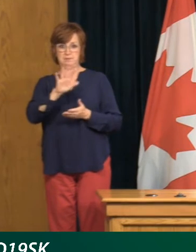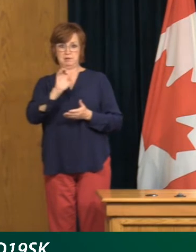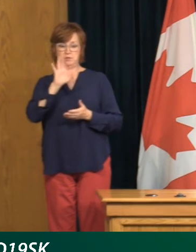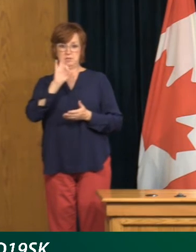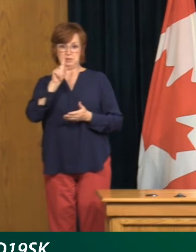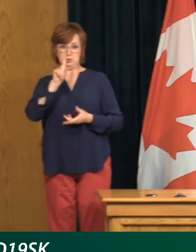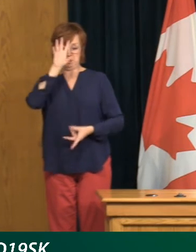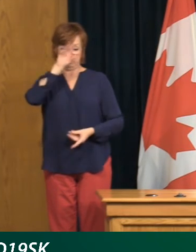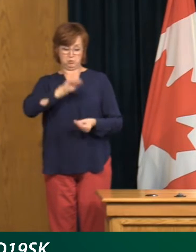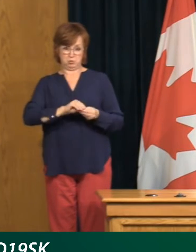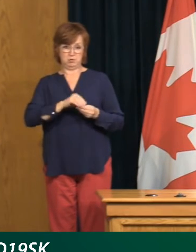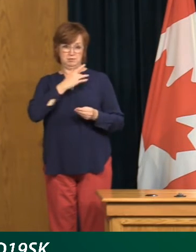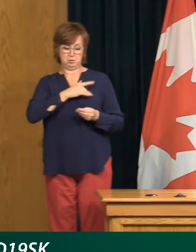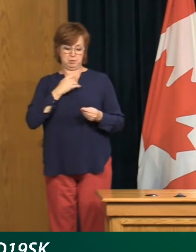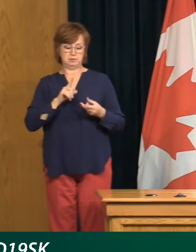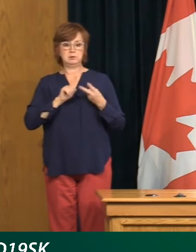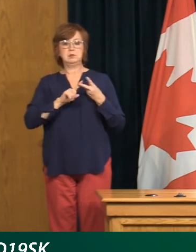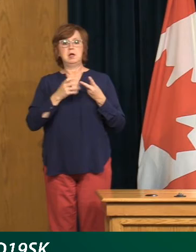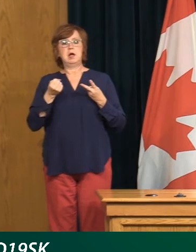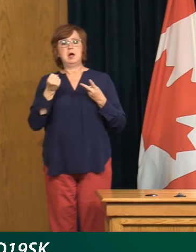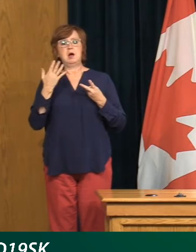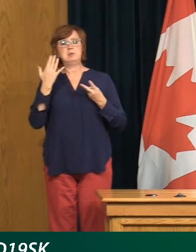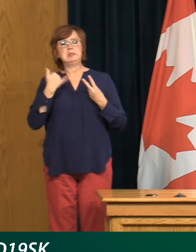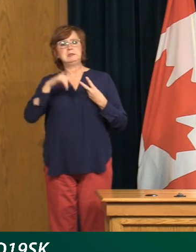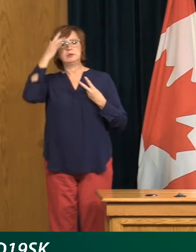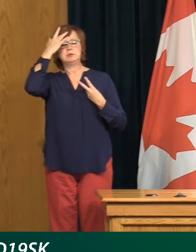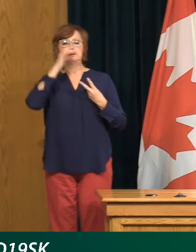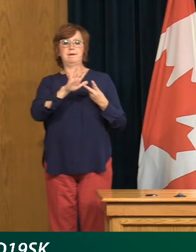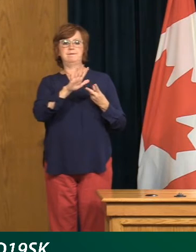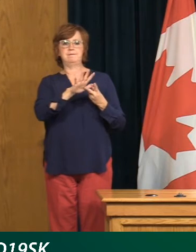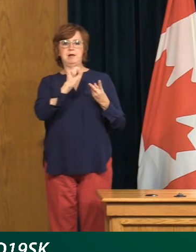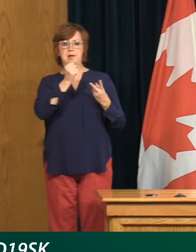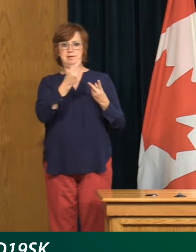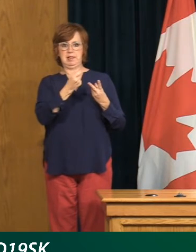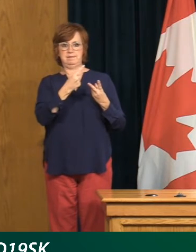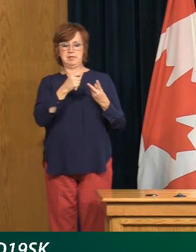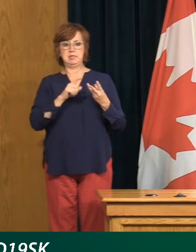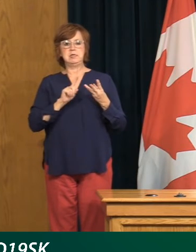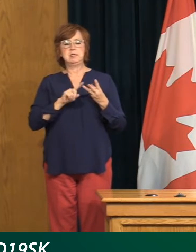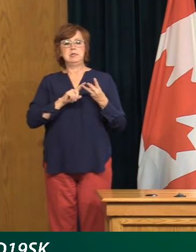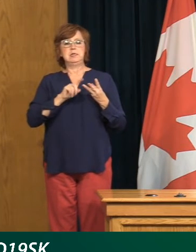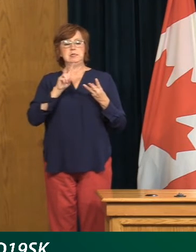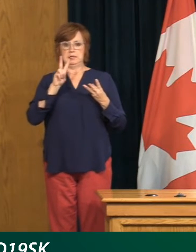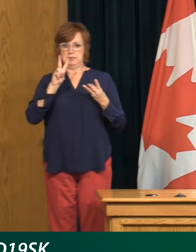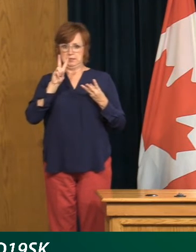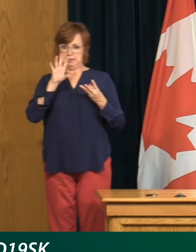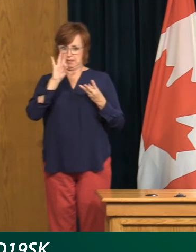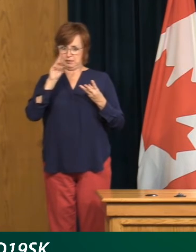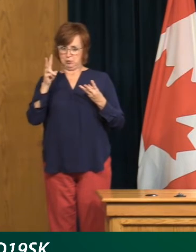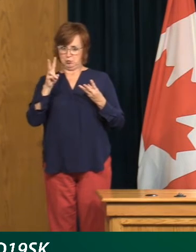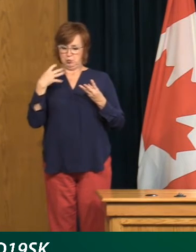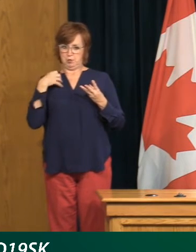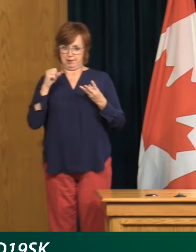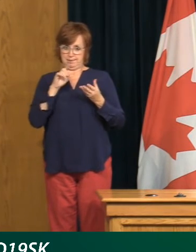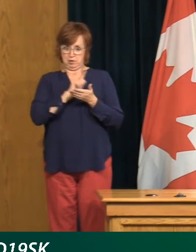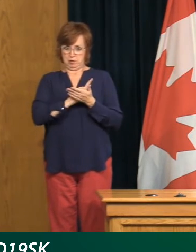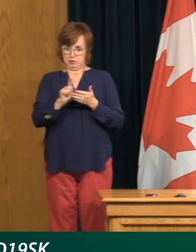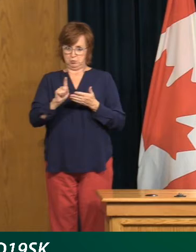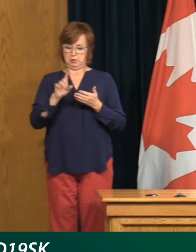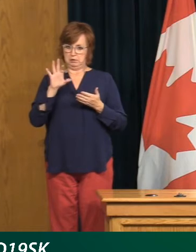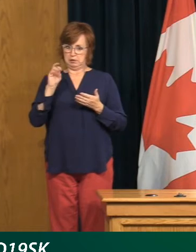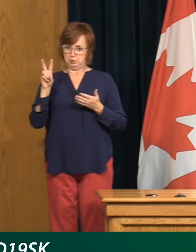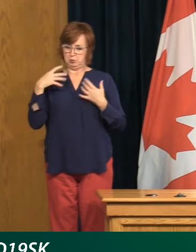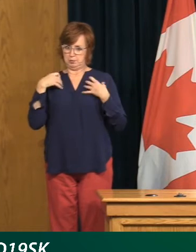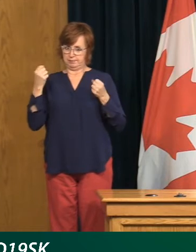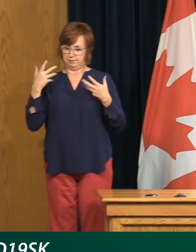And we have 511 active cases now in the province and 92 recoveries this week. And certainly, it's been